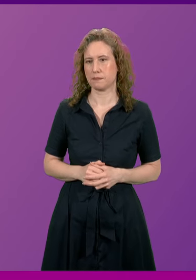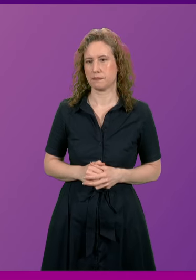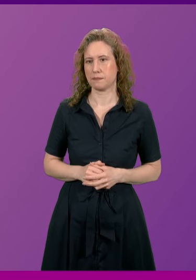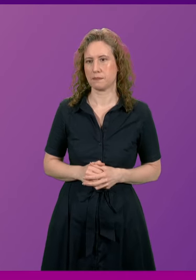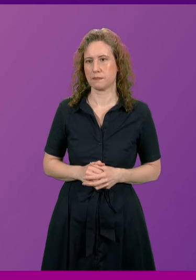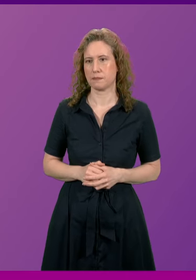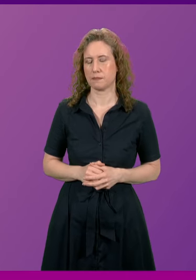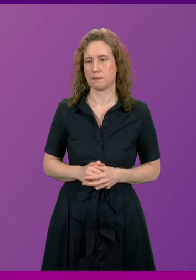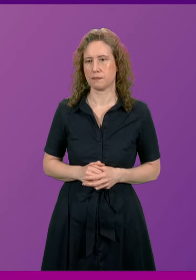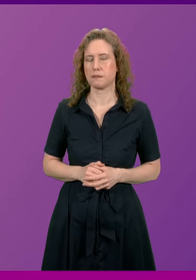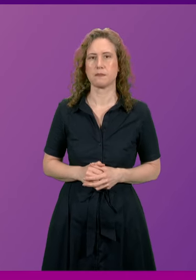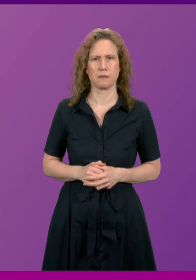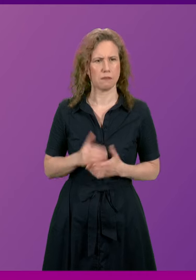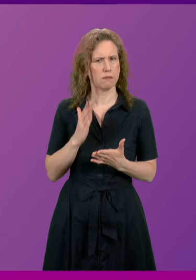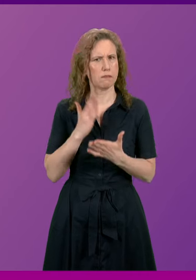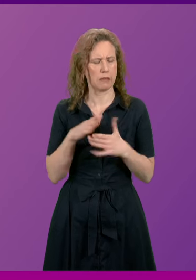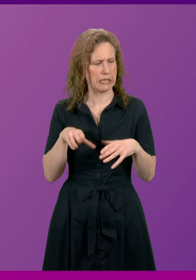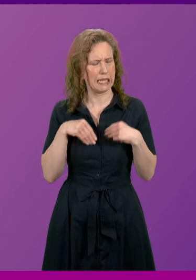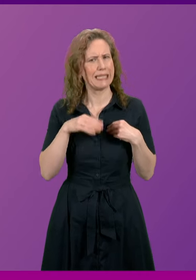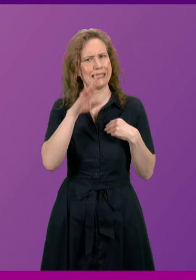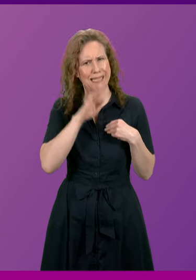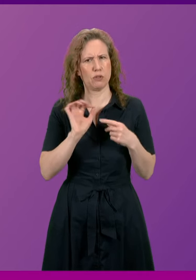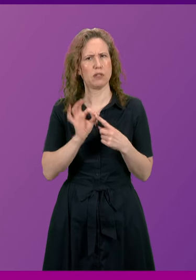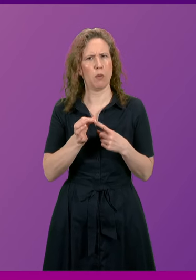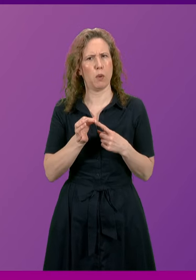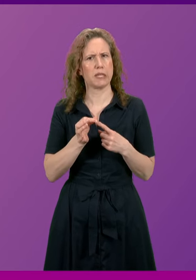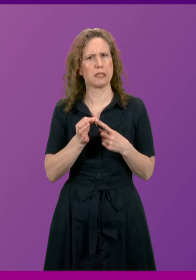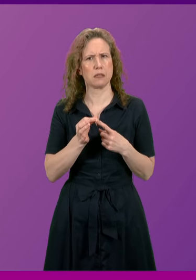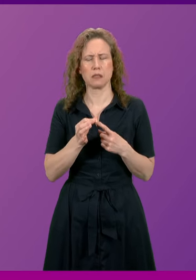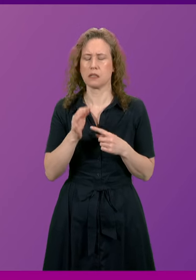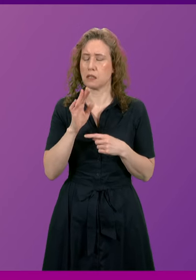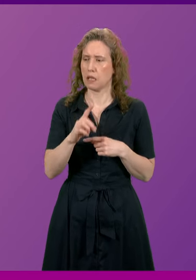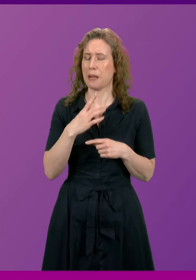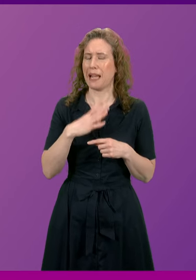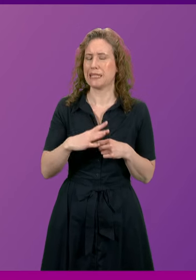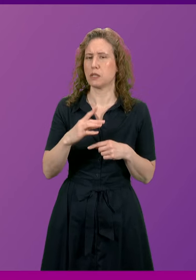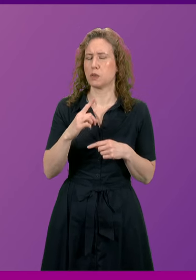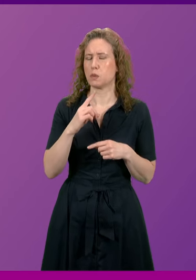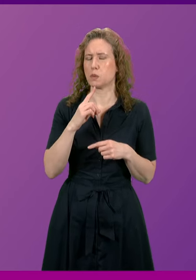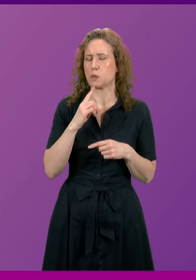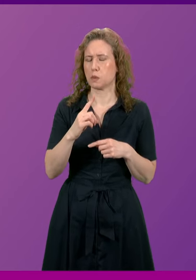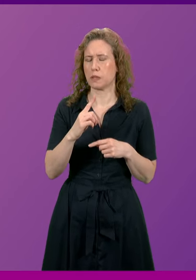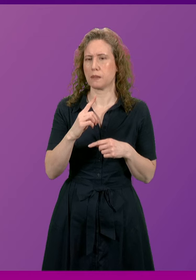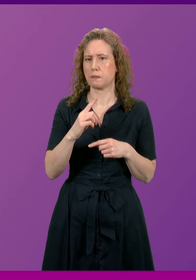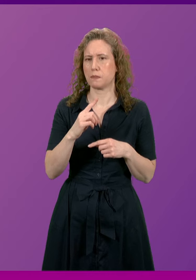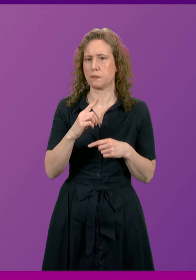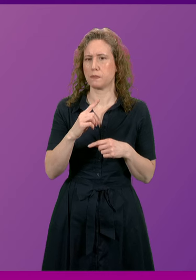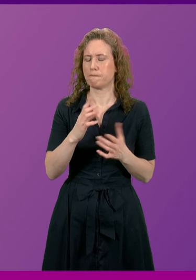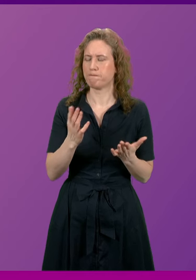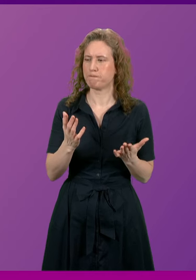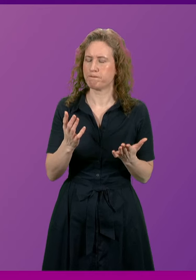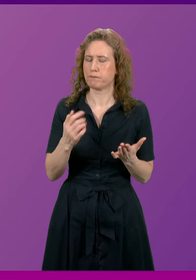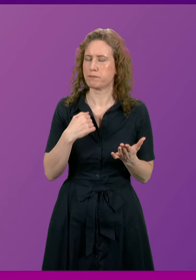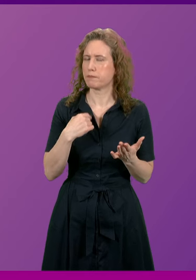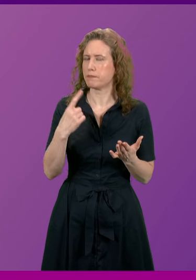Well do take seriously the point that Mr. Harvey puts to me. I would just say that I don't think